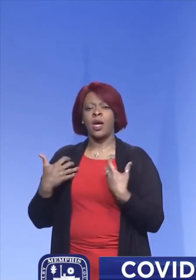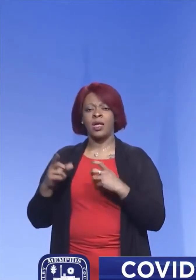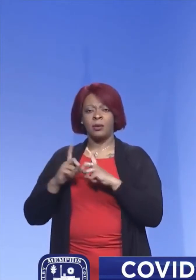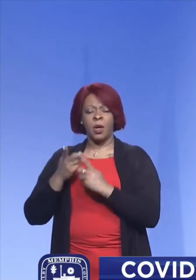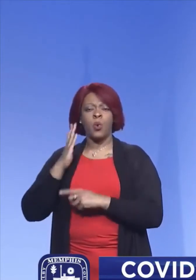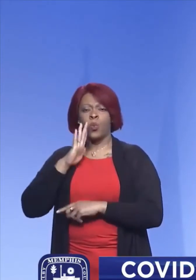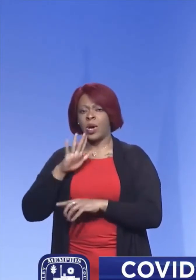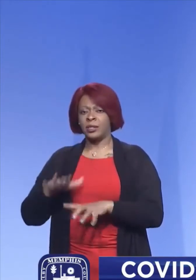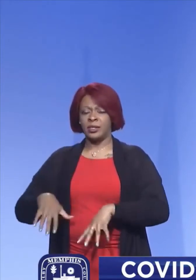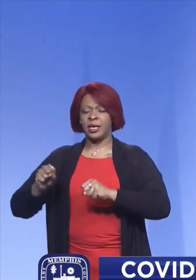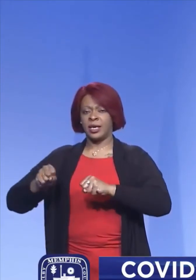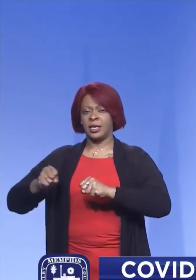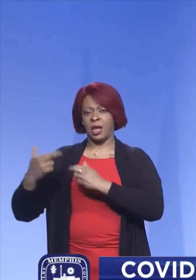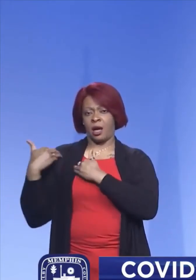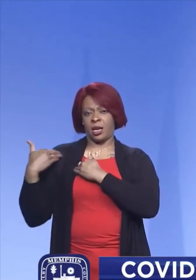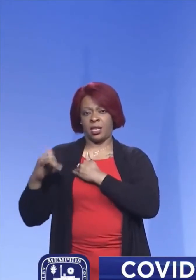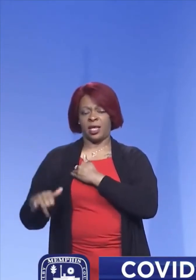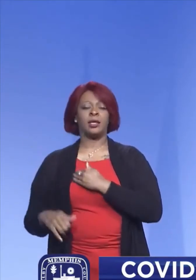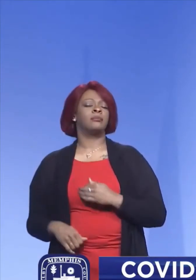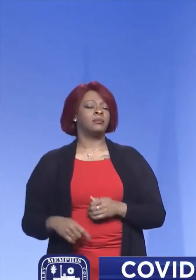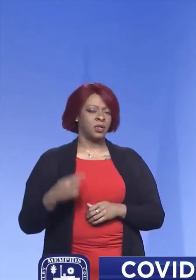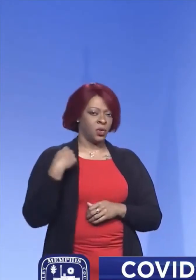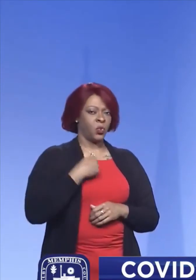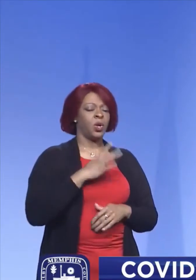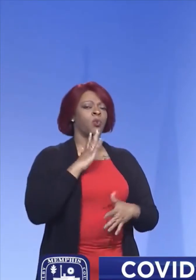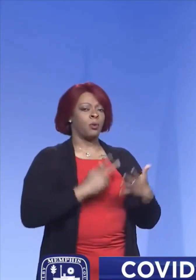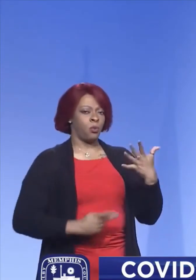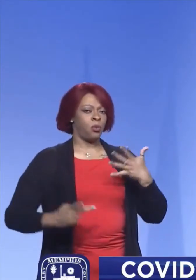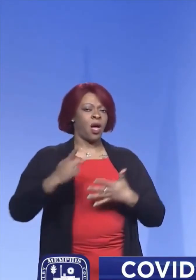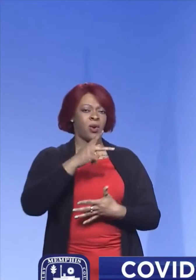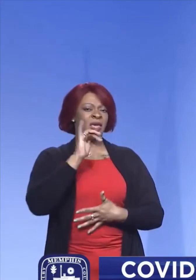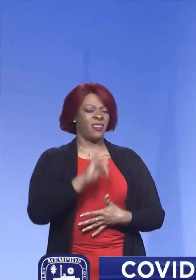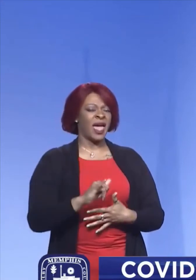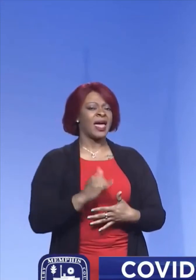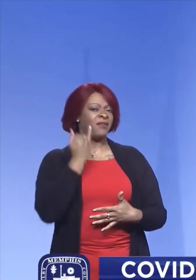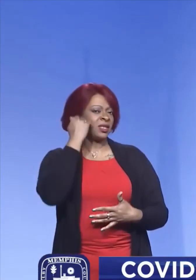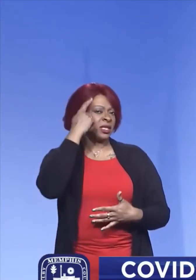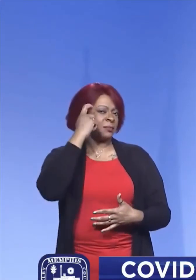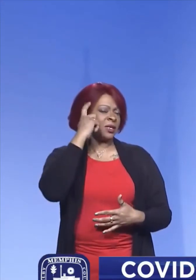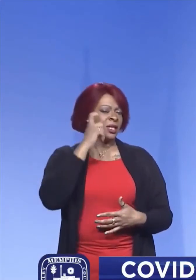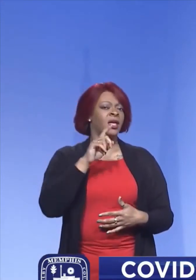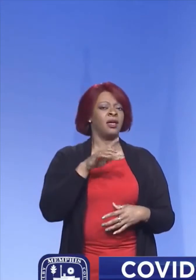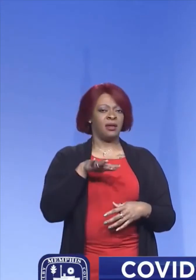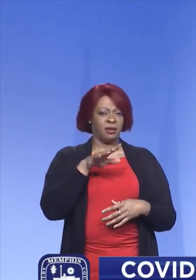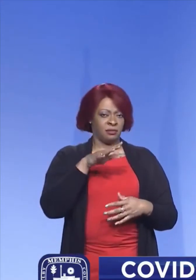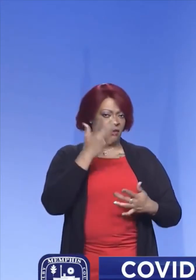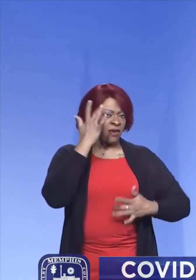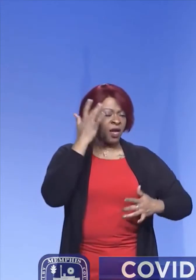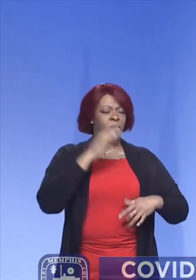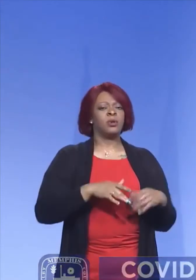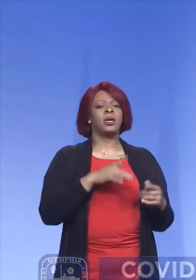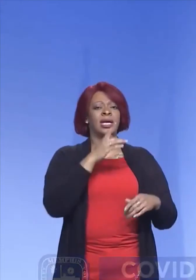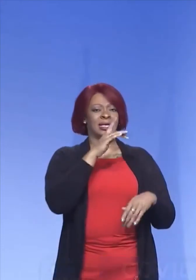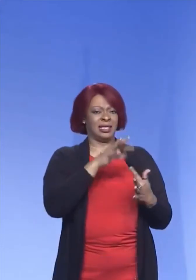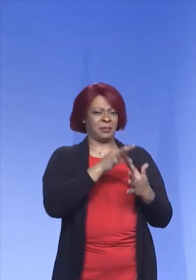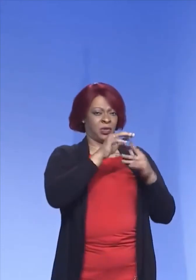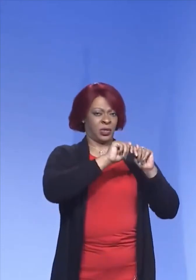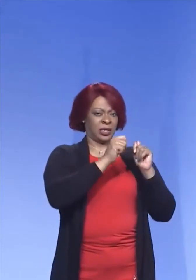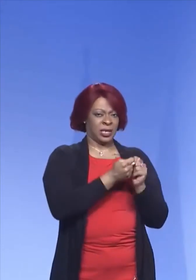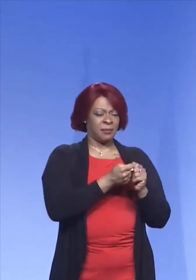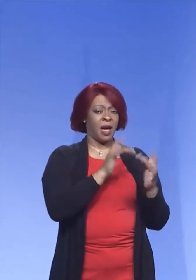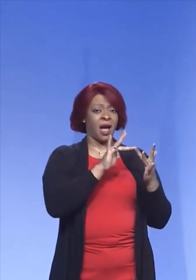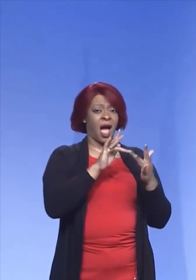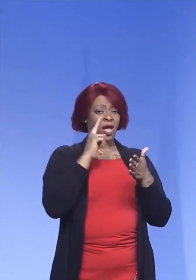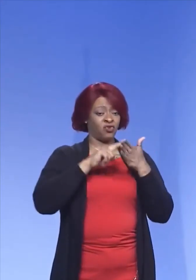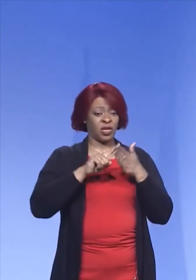going to be taking that on? No, we prioritize those. We've had it, we have a team that's been assembled within the contact tracing team of some of